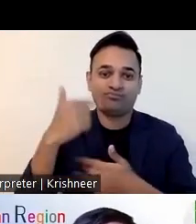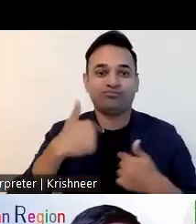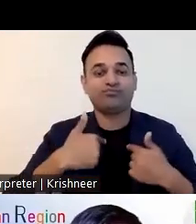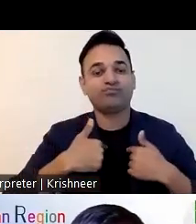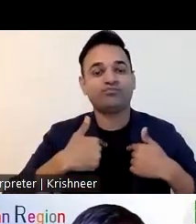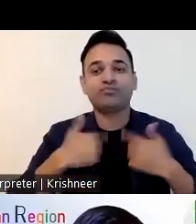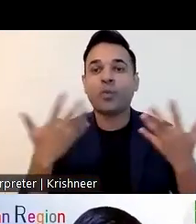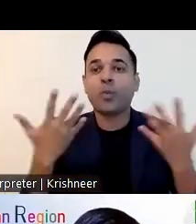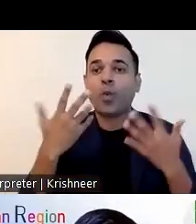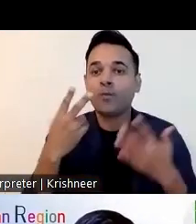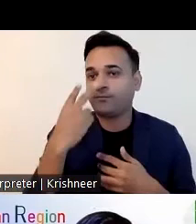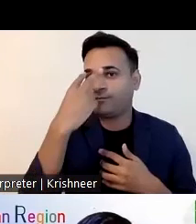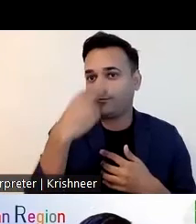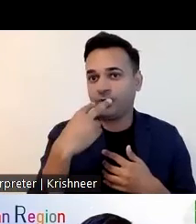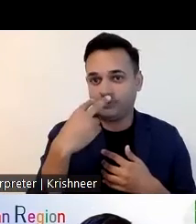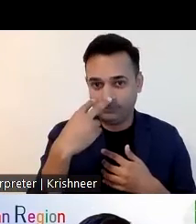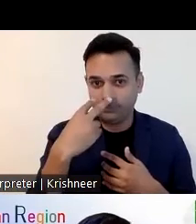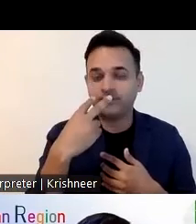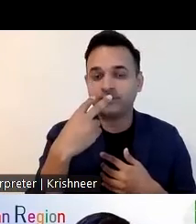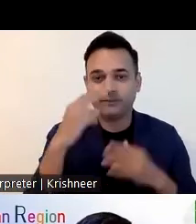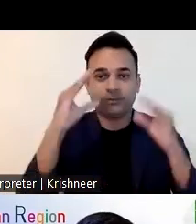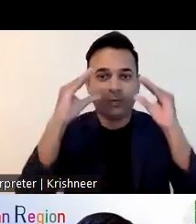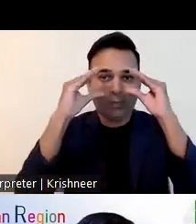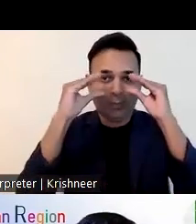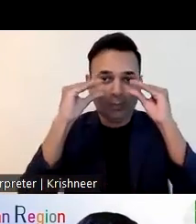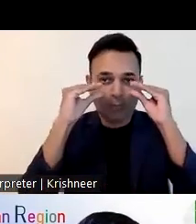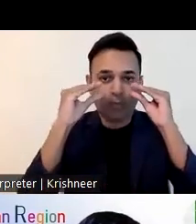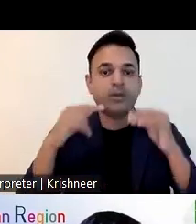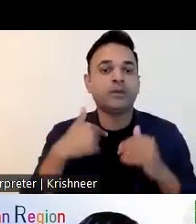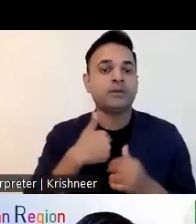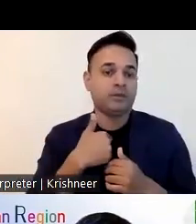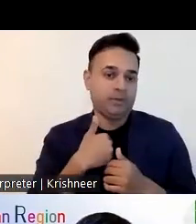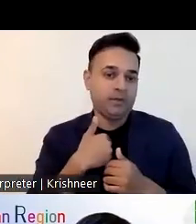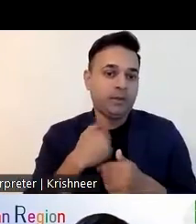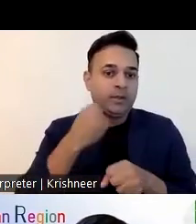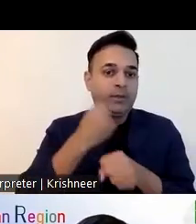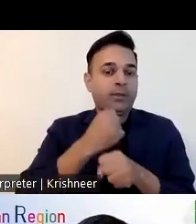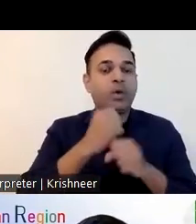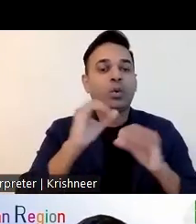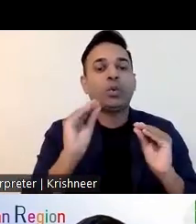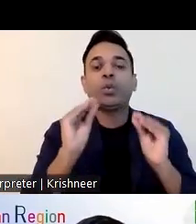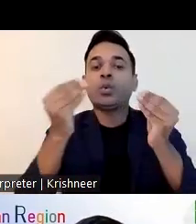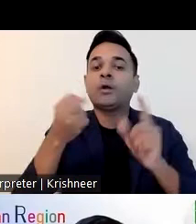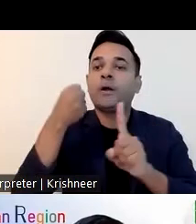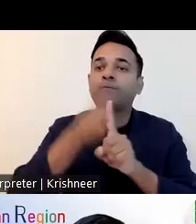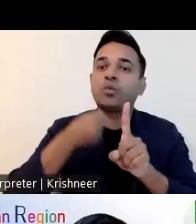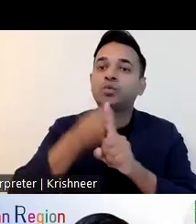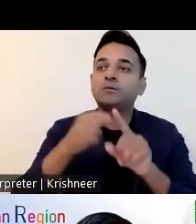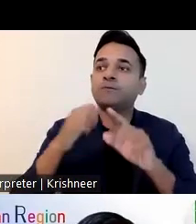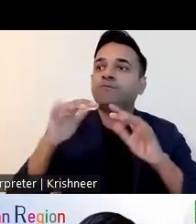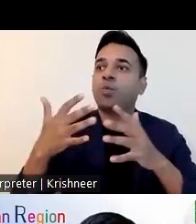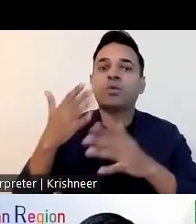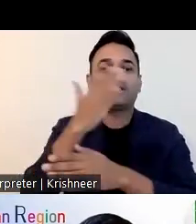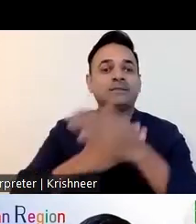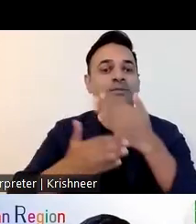a multi-purpose company let me start my presentation now uh in my presentation i will be primarily focusing on